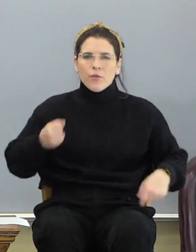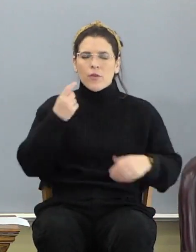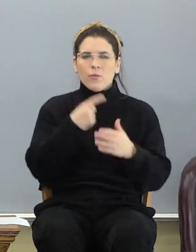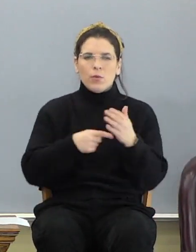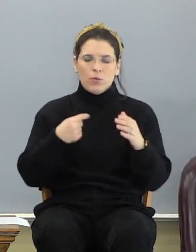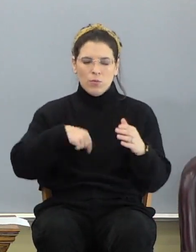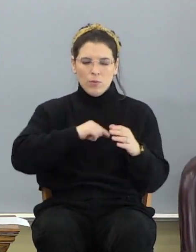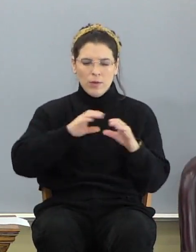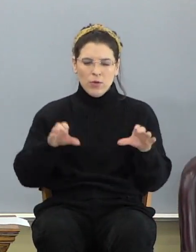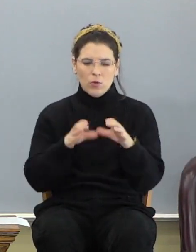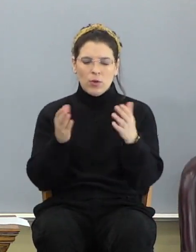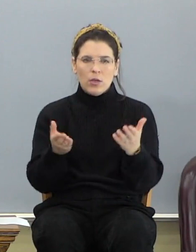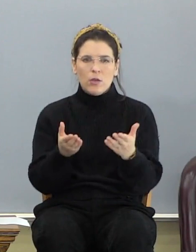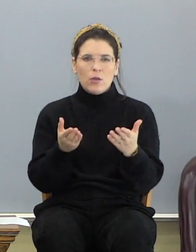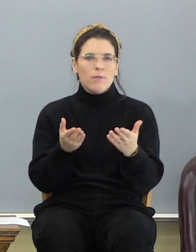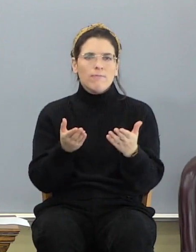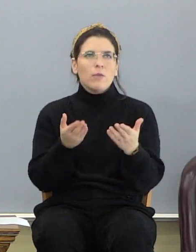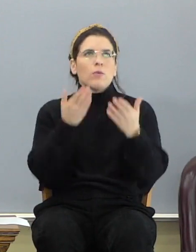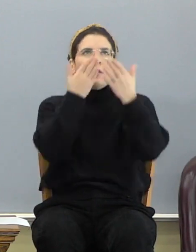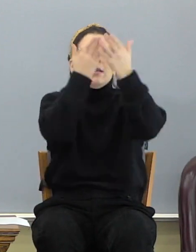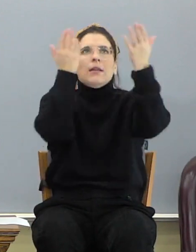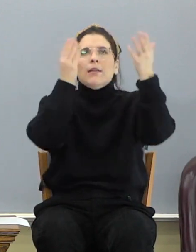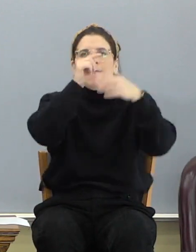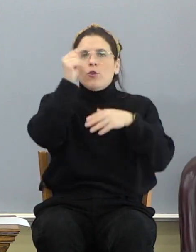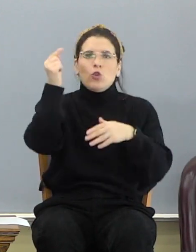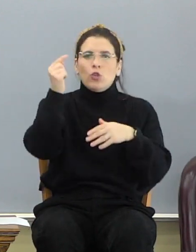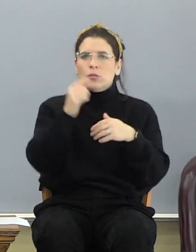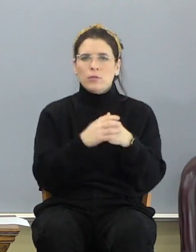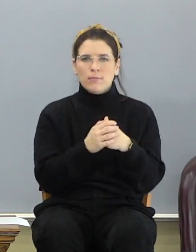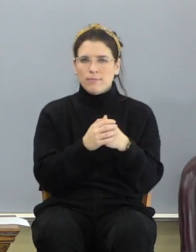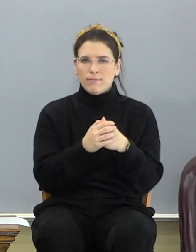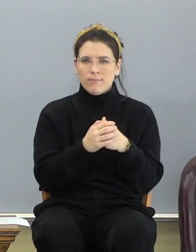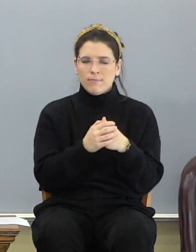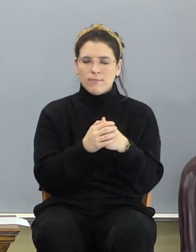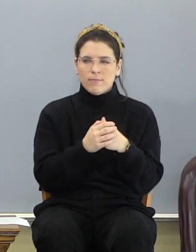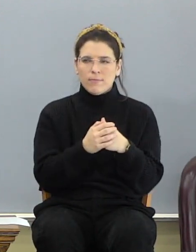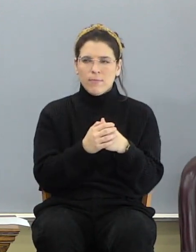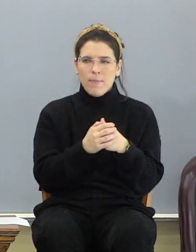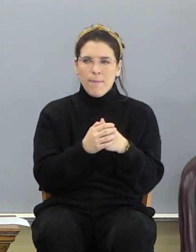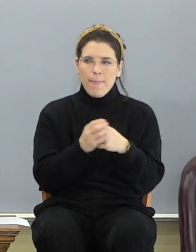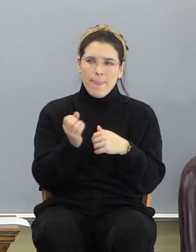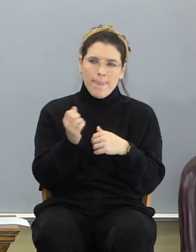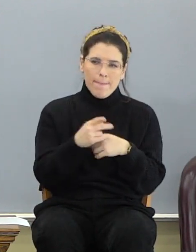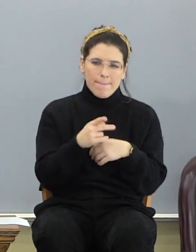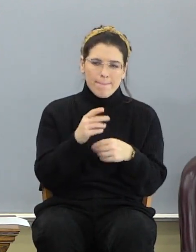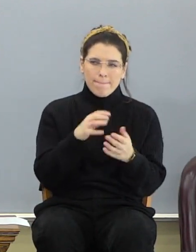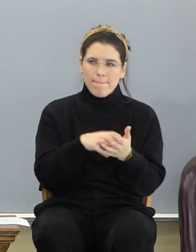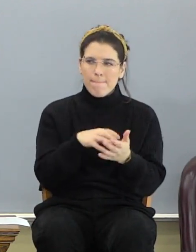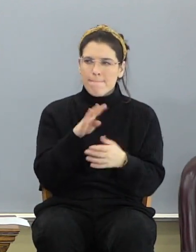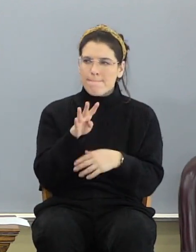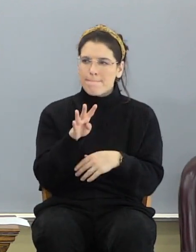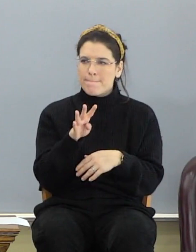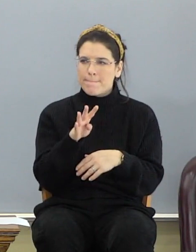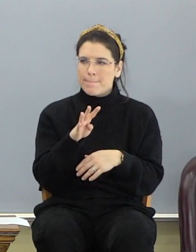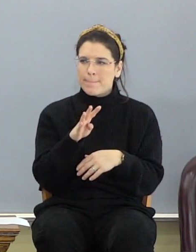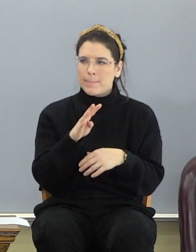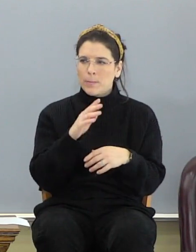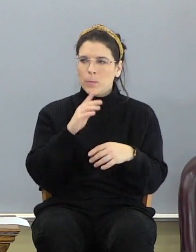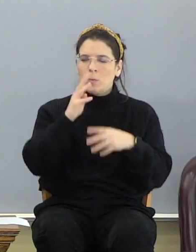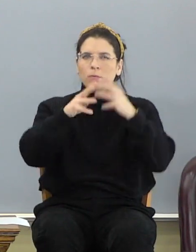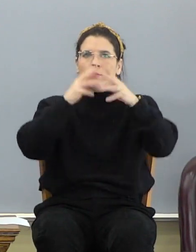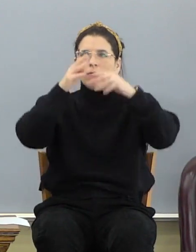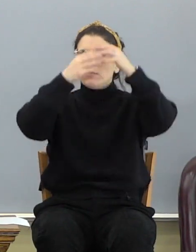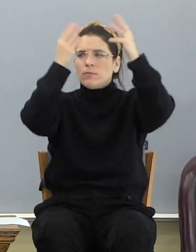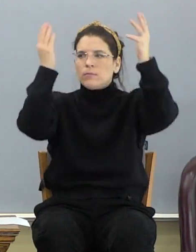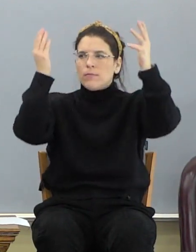is what they did up there first. And when he creates stuff down, look back at chapter 4. When he creates stuff up there,